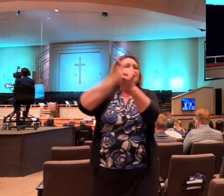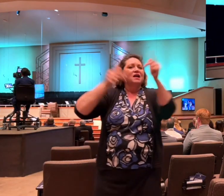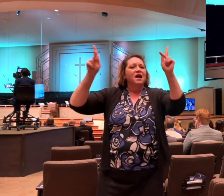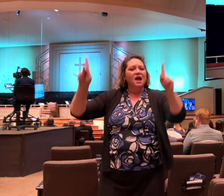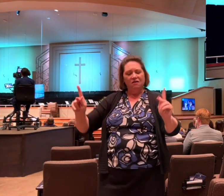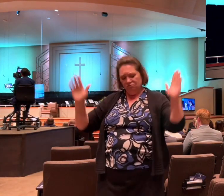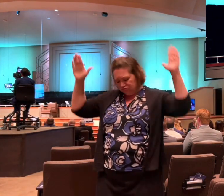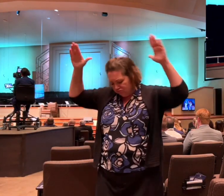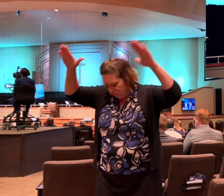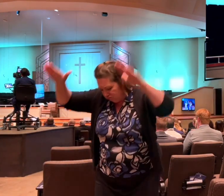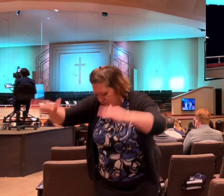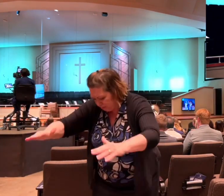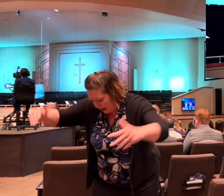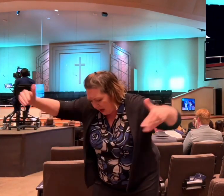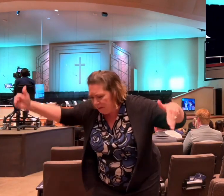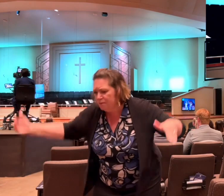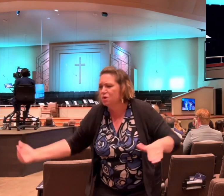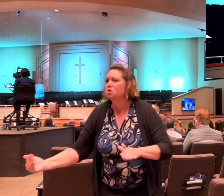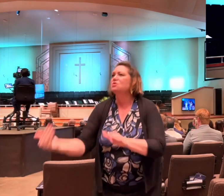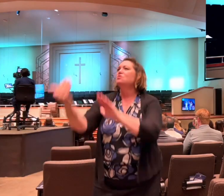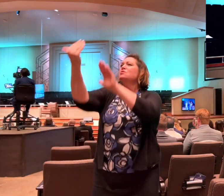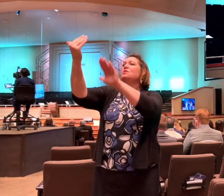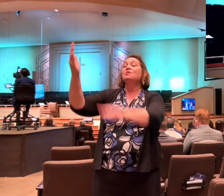Every tongue offers you praise.